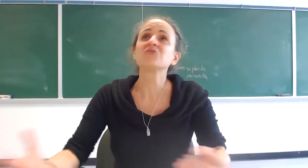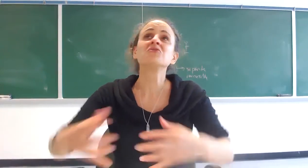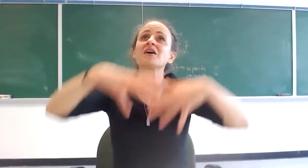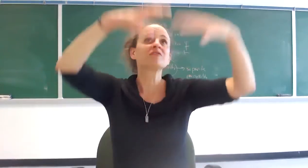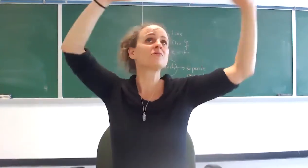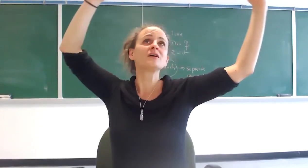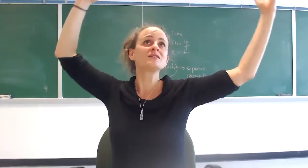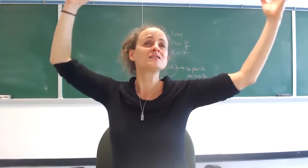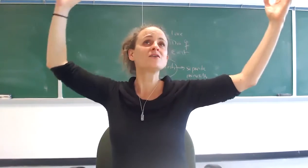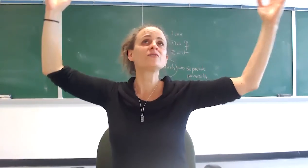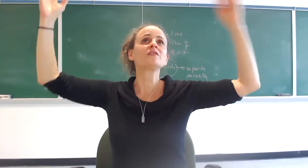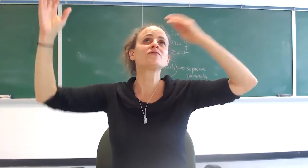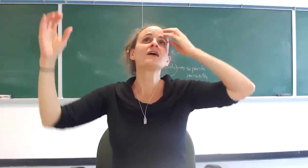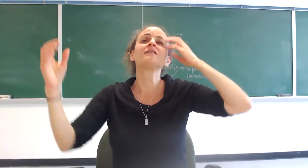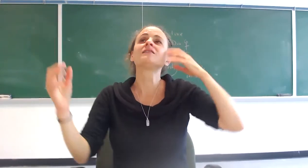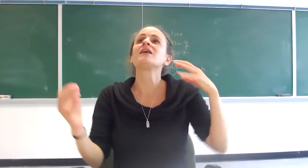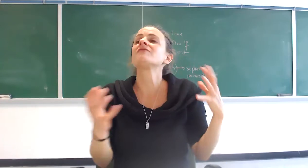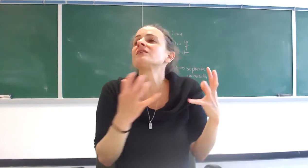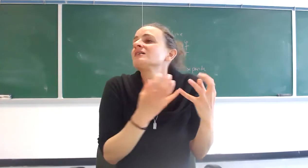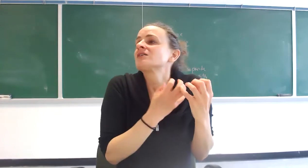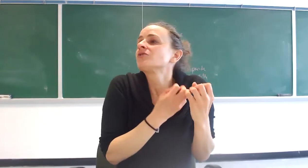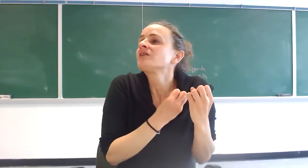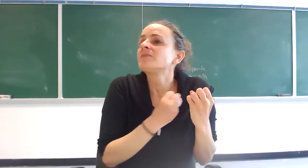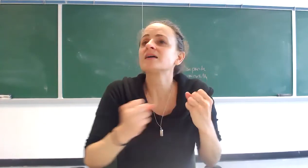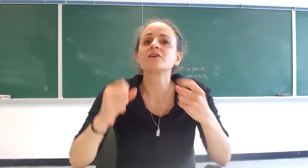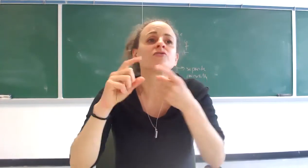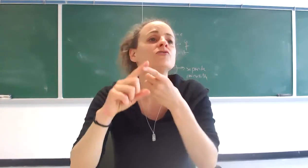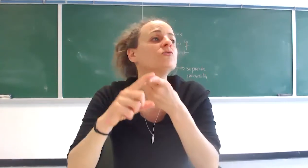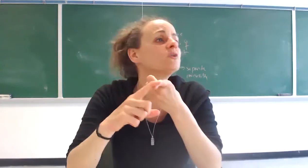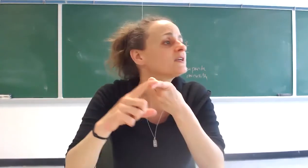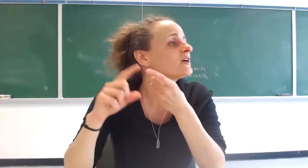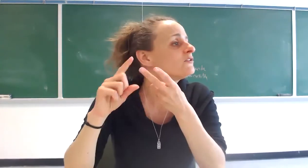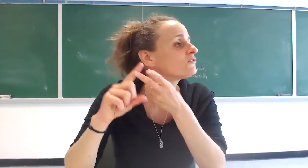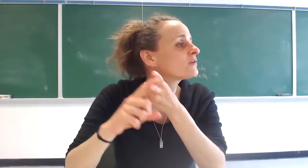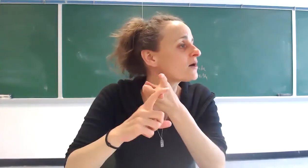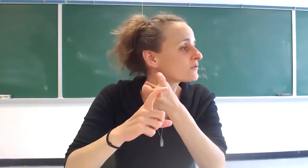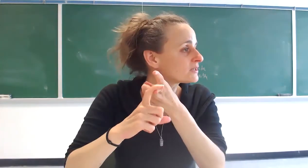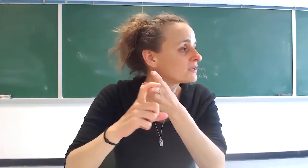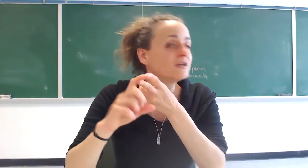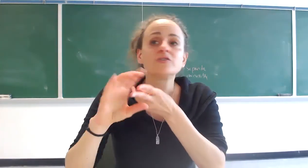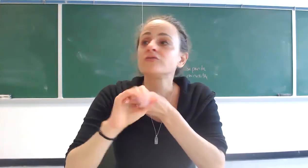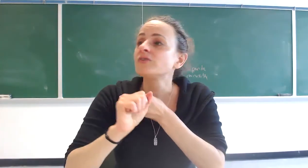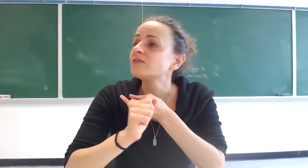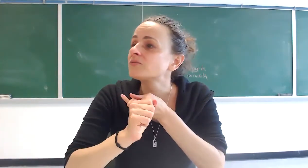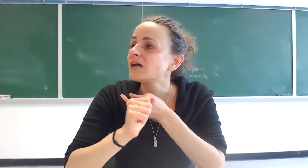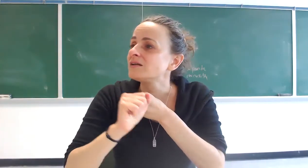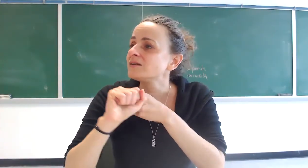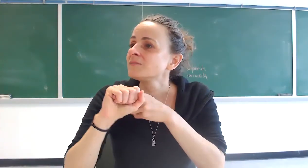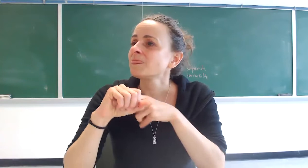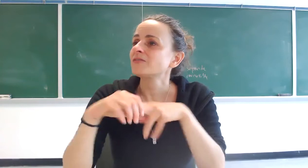you gotta create this alternative reality and have it like a security blanket because you're too weak and you're too cowardly to face reality so